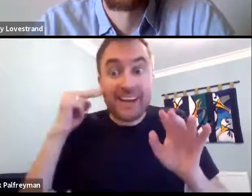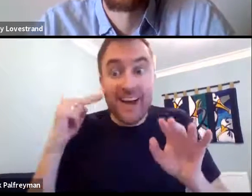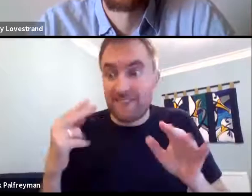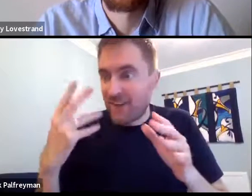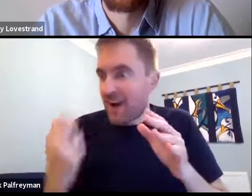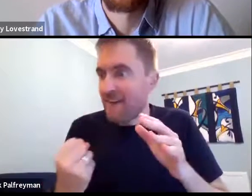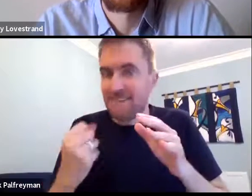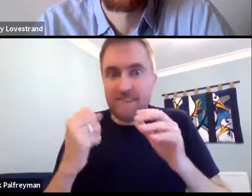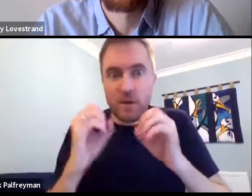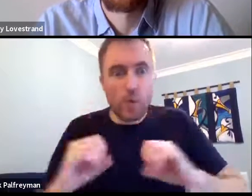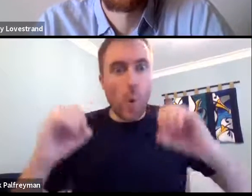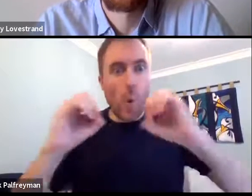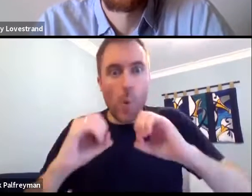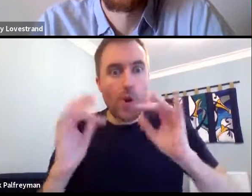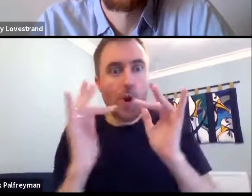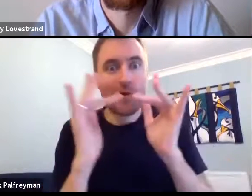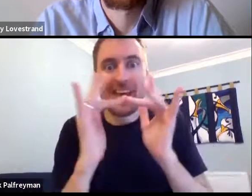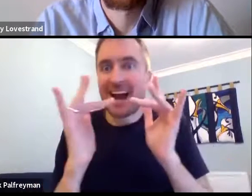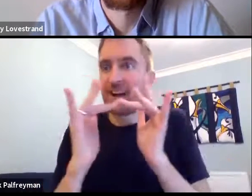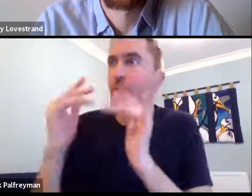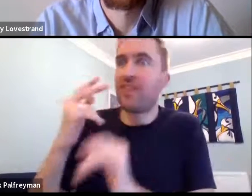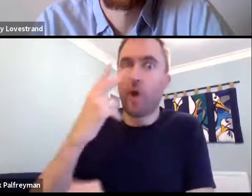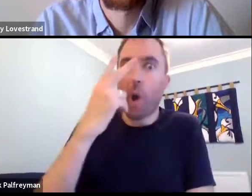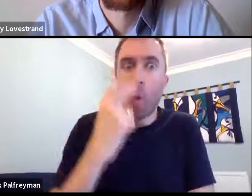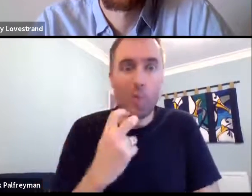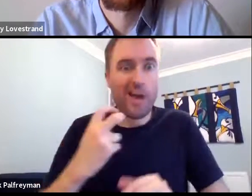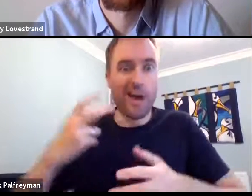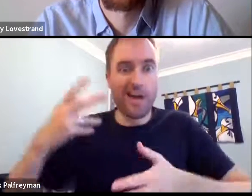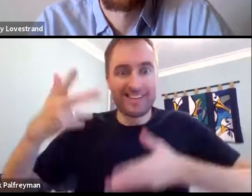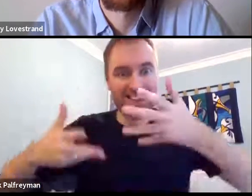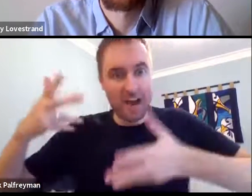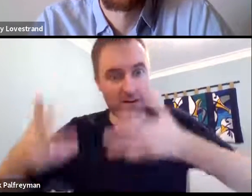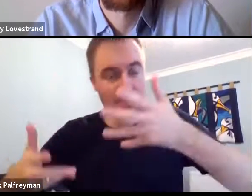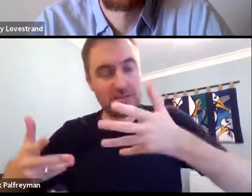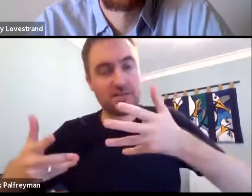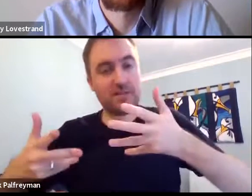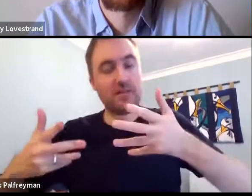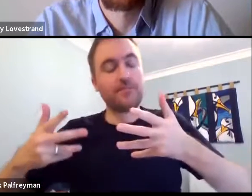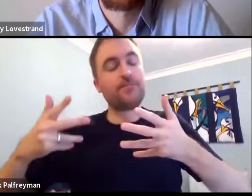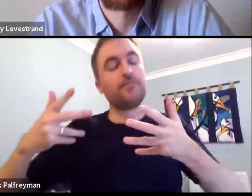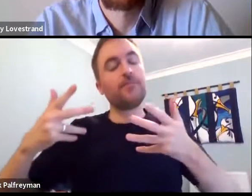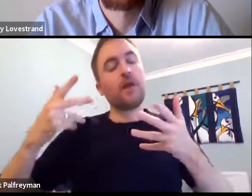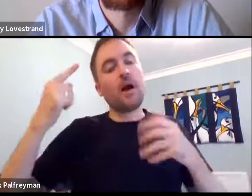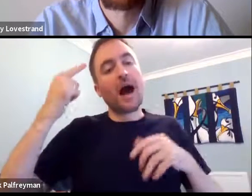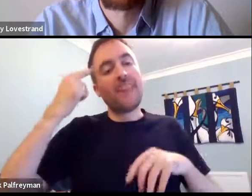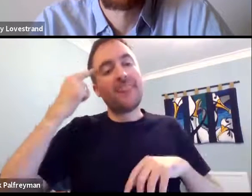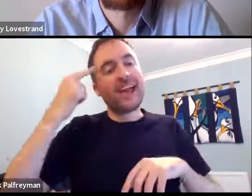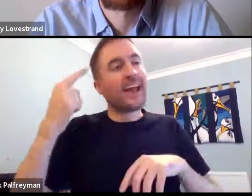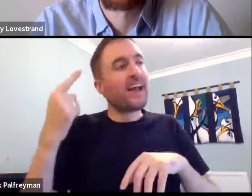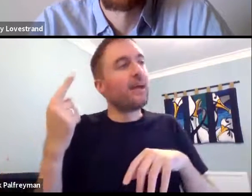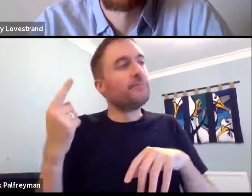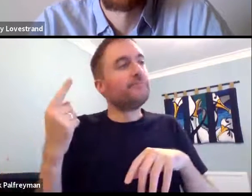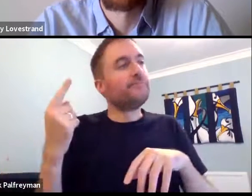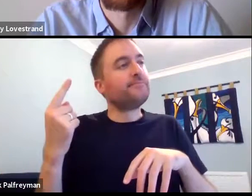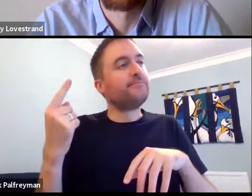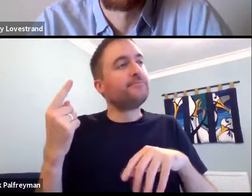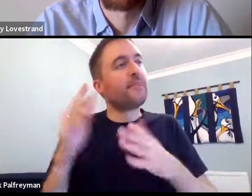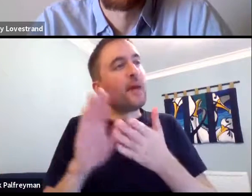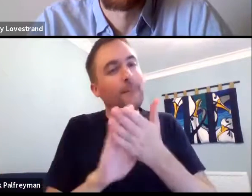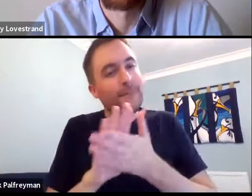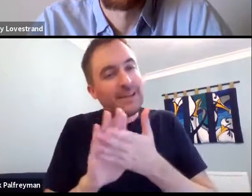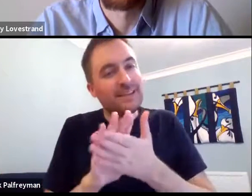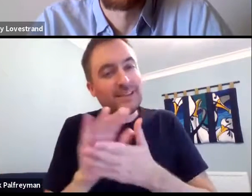fled. Young deaf people had no contact with the older, with the elders in their deaf community.